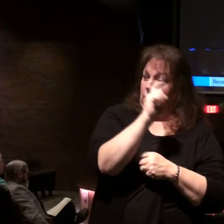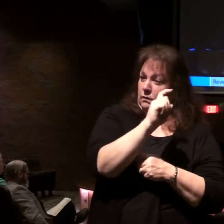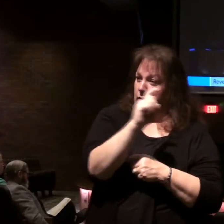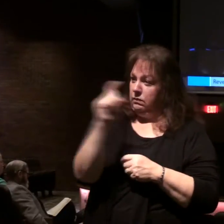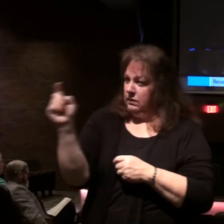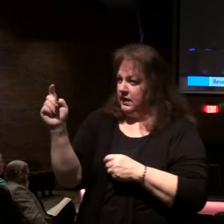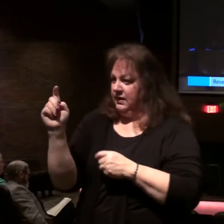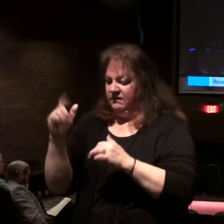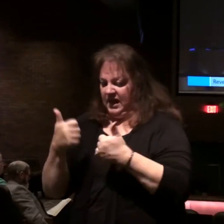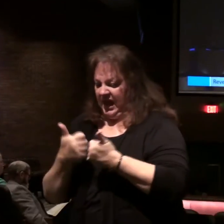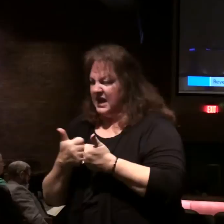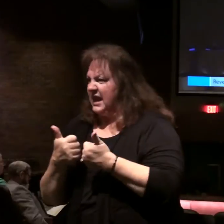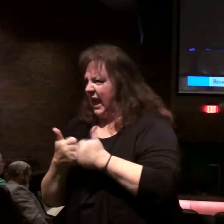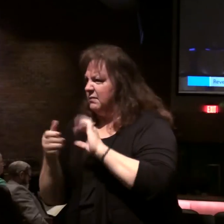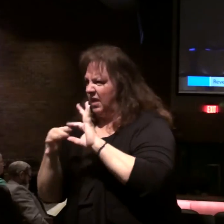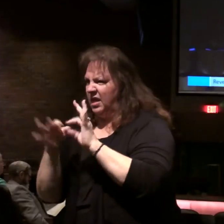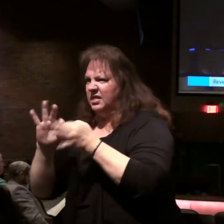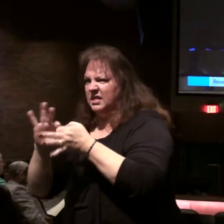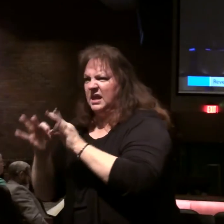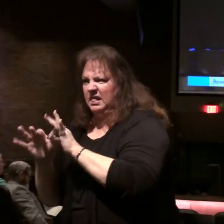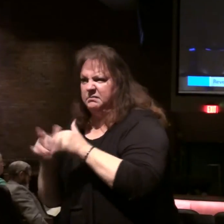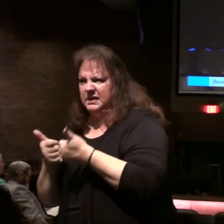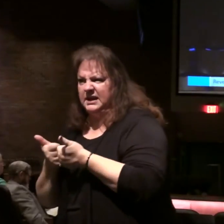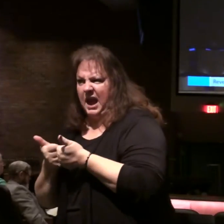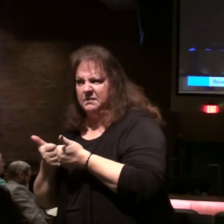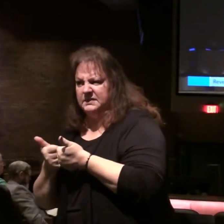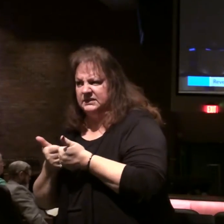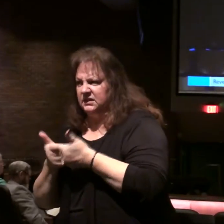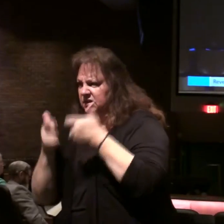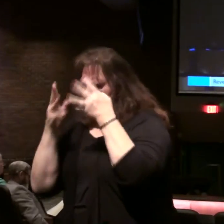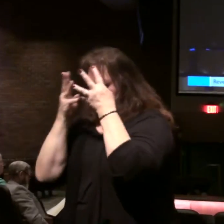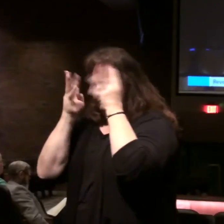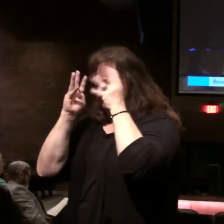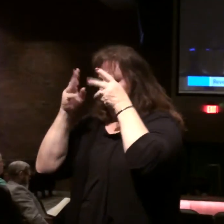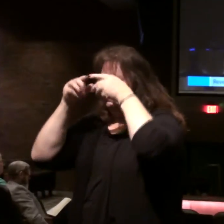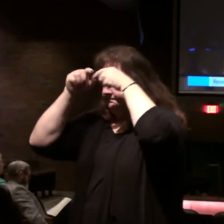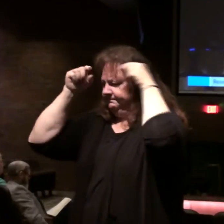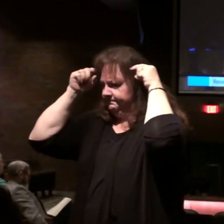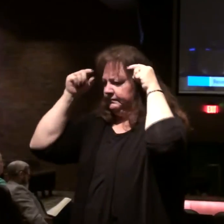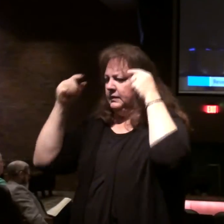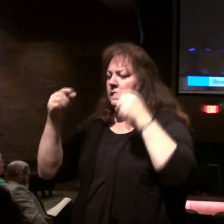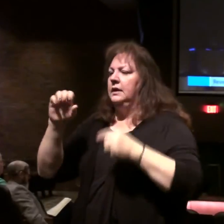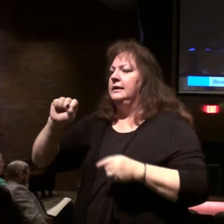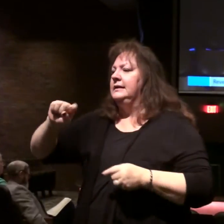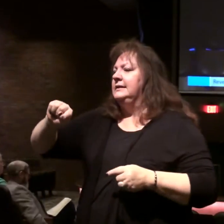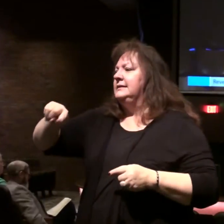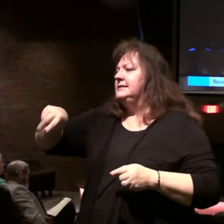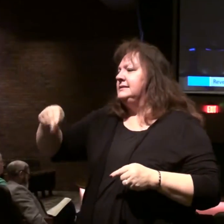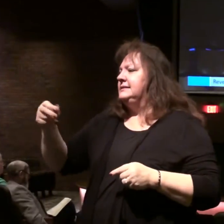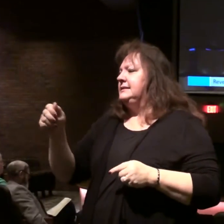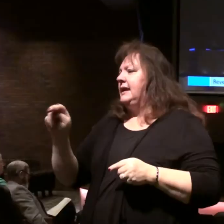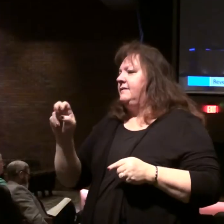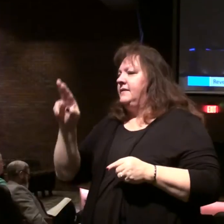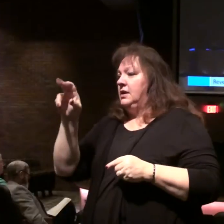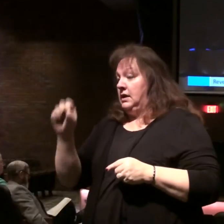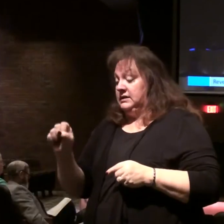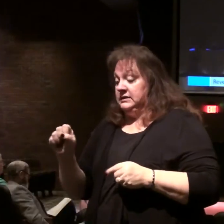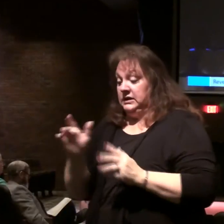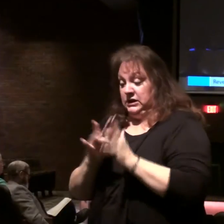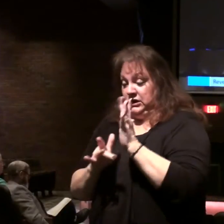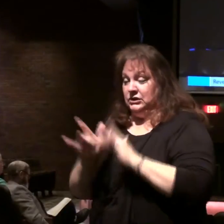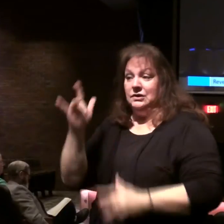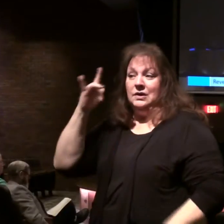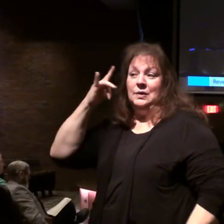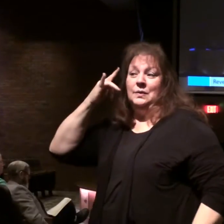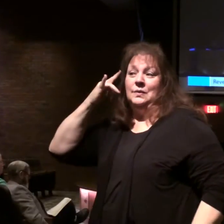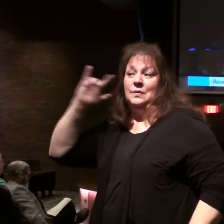games, the Olympic games, the Corinthian games, to a winner. He'd get a stephanos. Here Christ has a